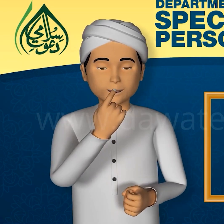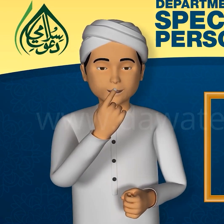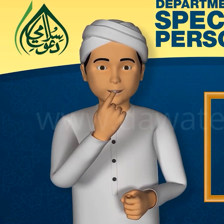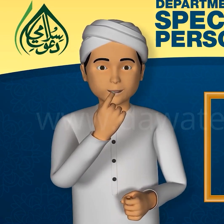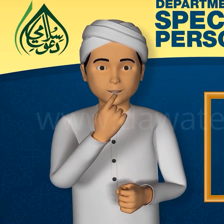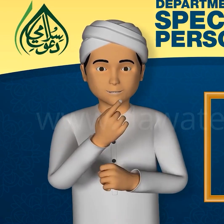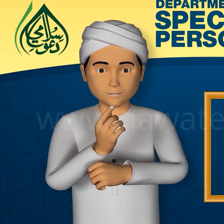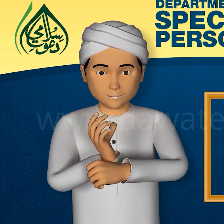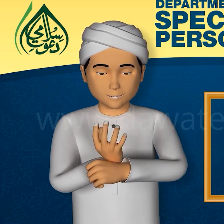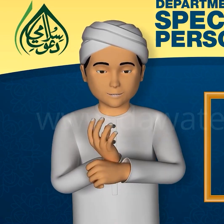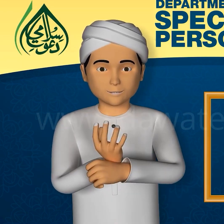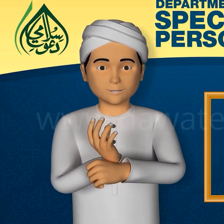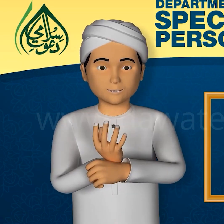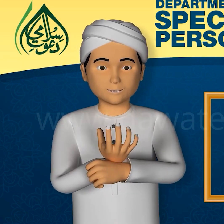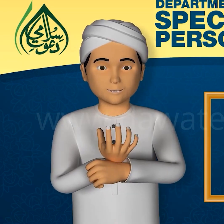Ambulance,